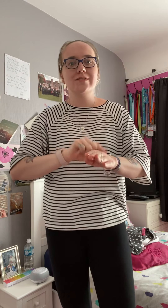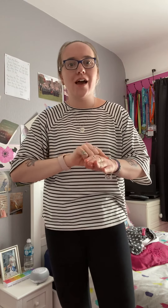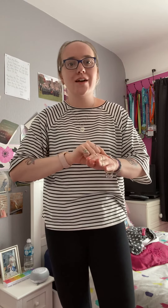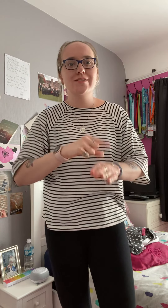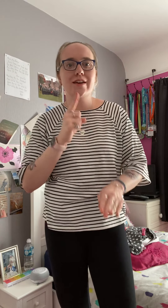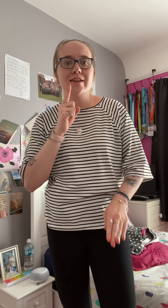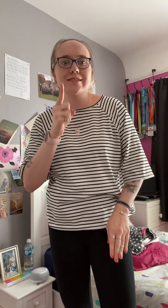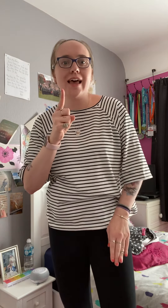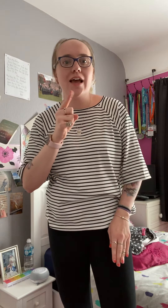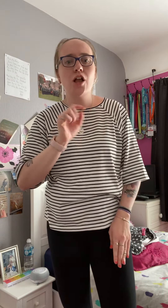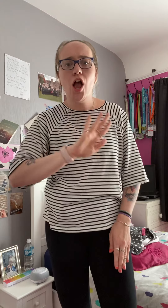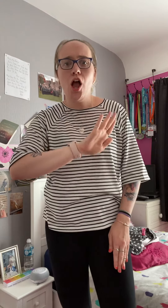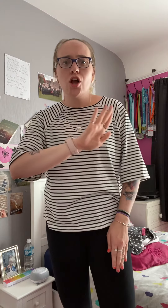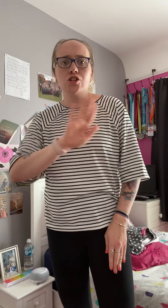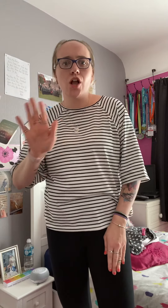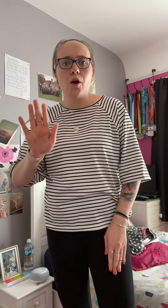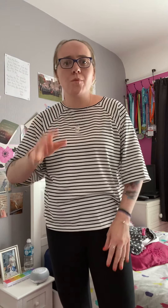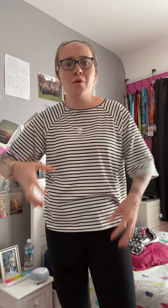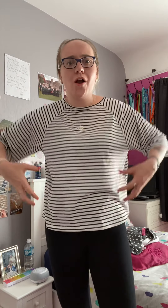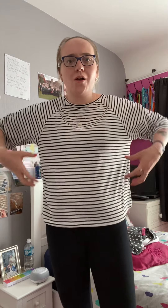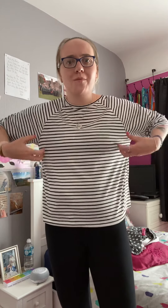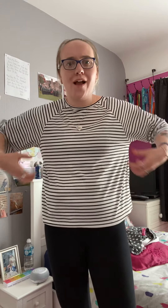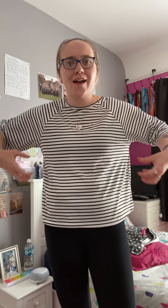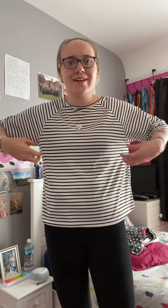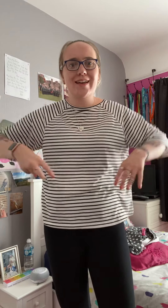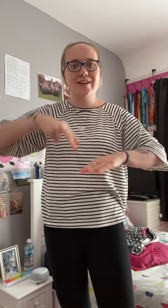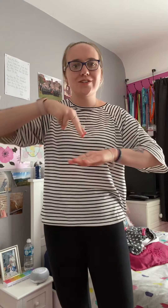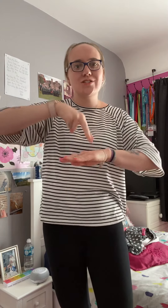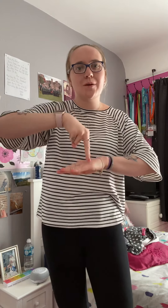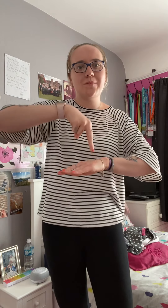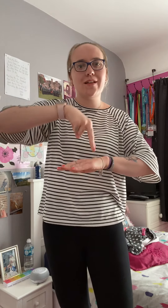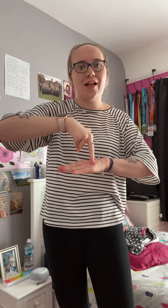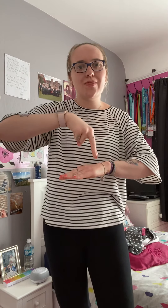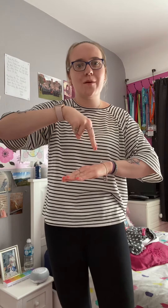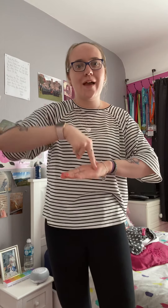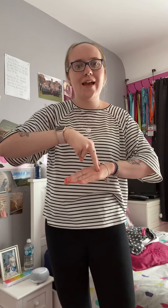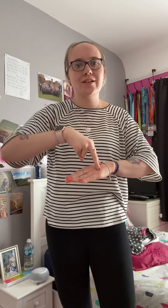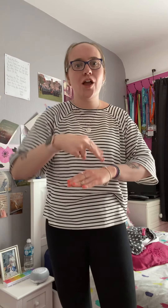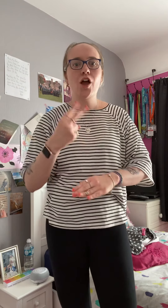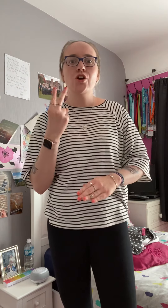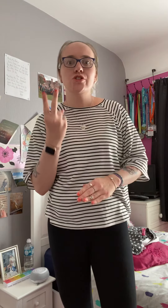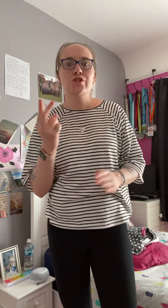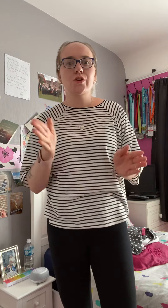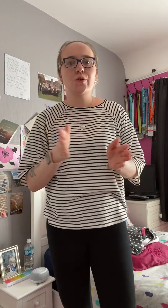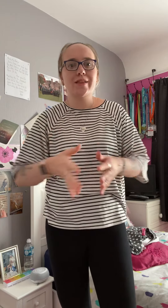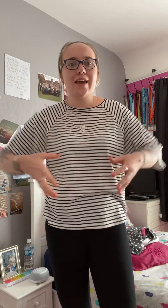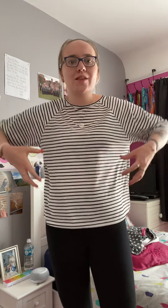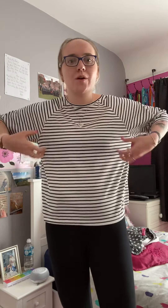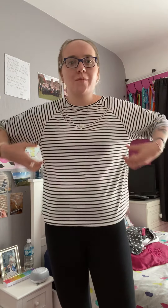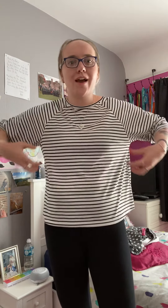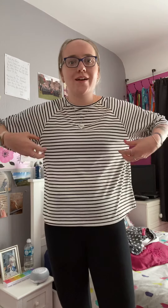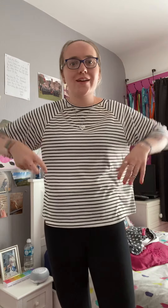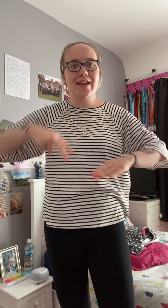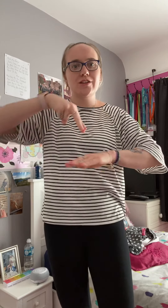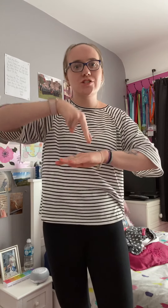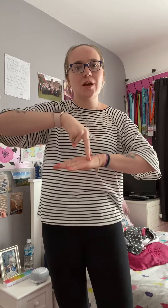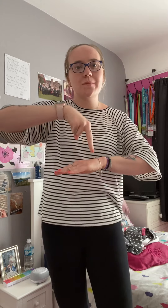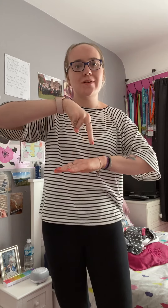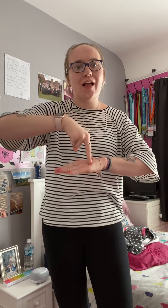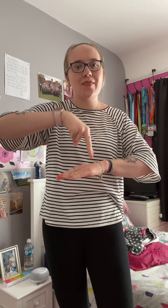doctor said No more monkeys jumping on the bed Two Little Monkeys jumping on